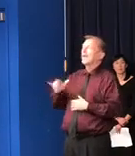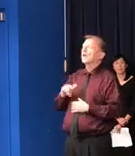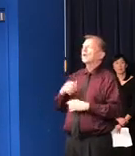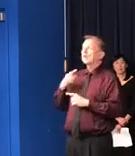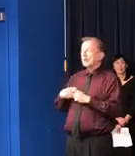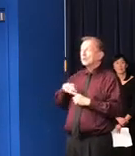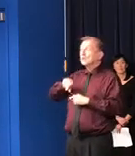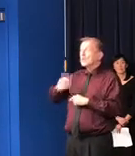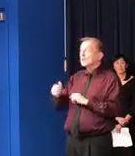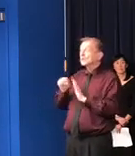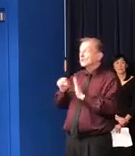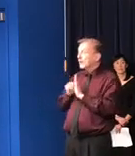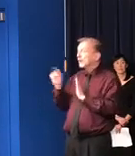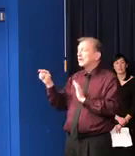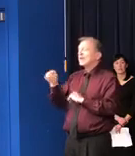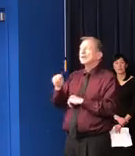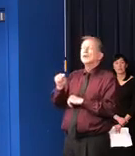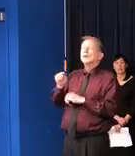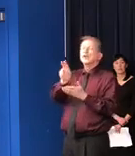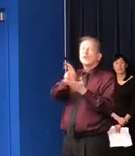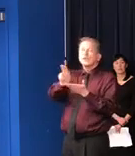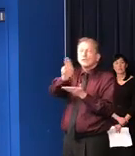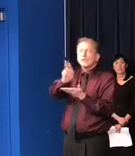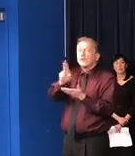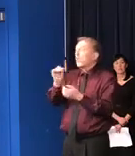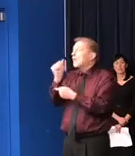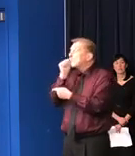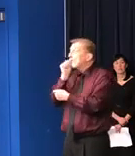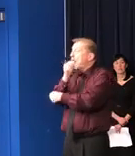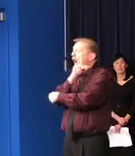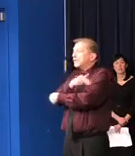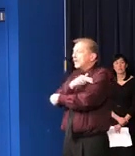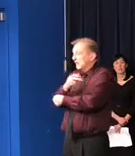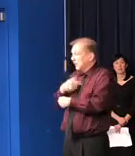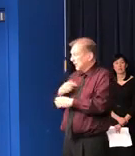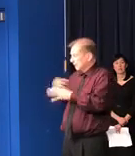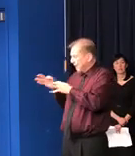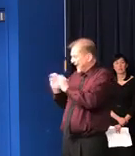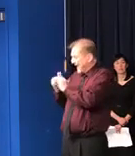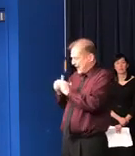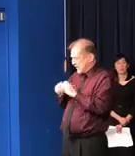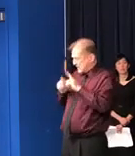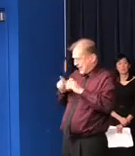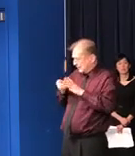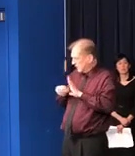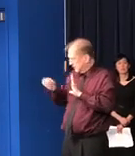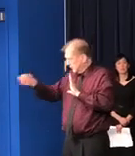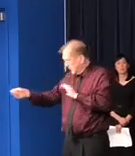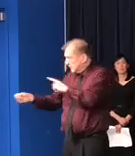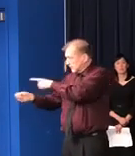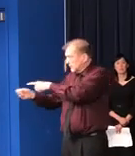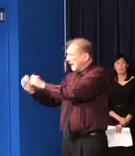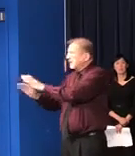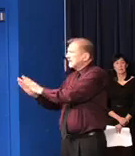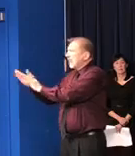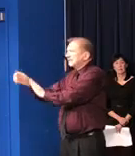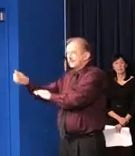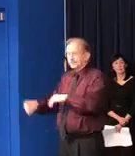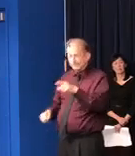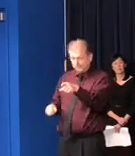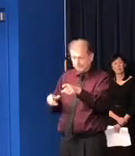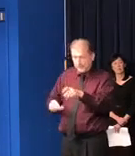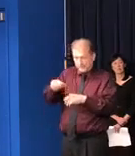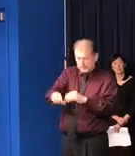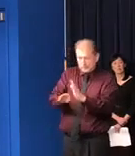the state, universities and private hospitals, we have given them the tools that they need to be able to do the testing in their